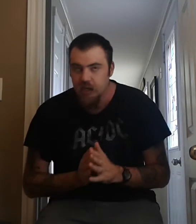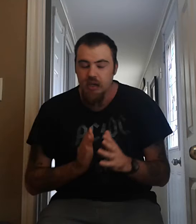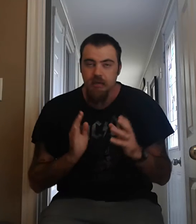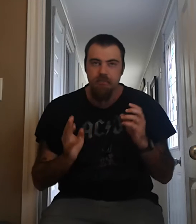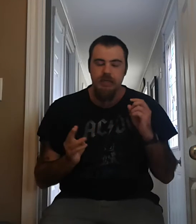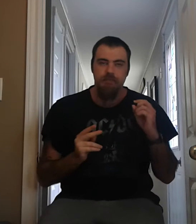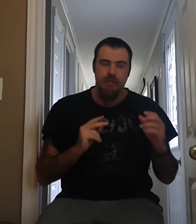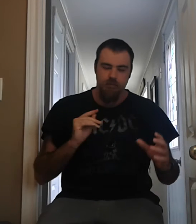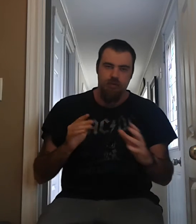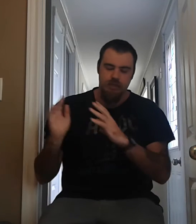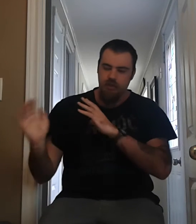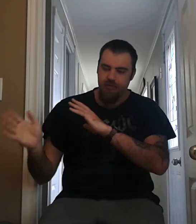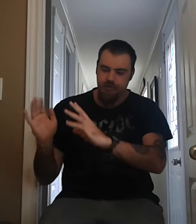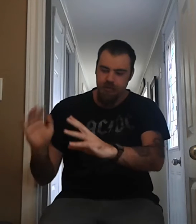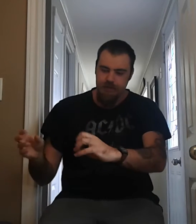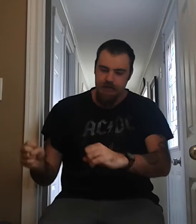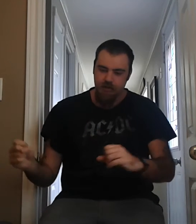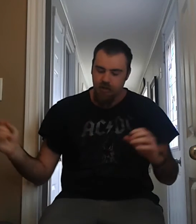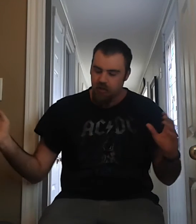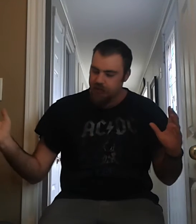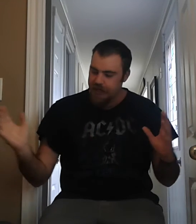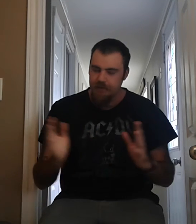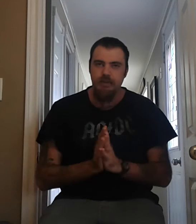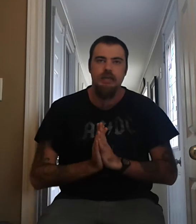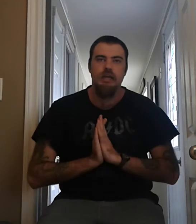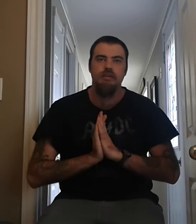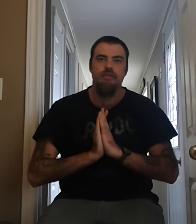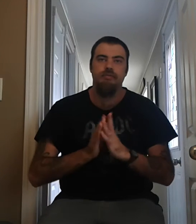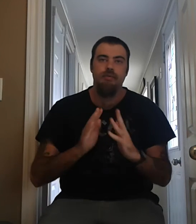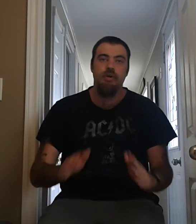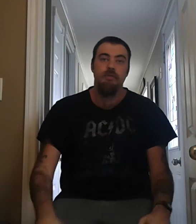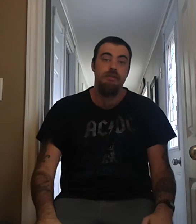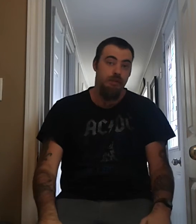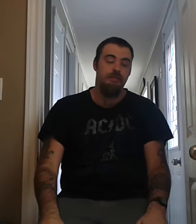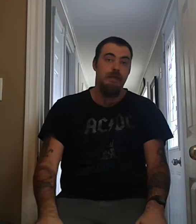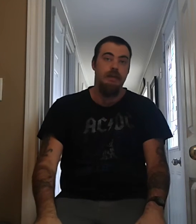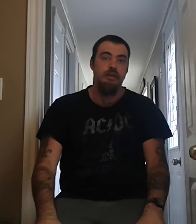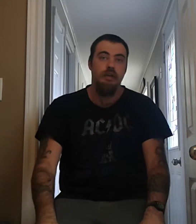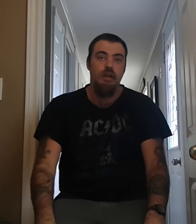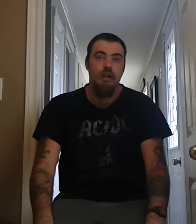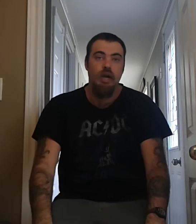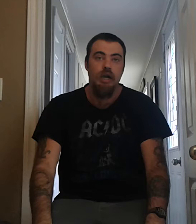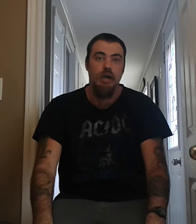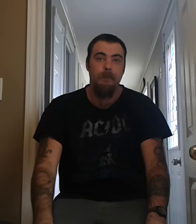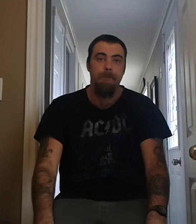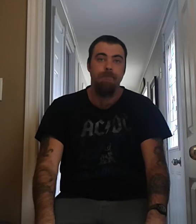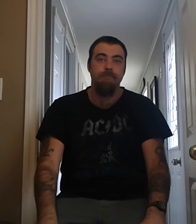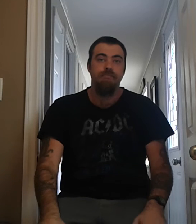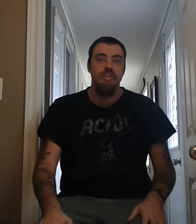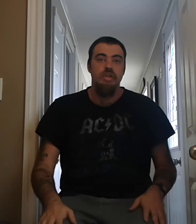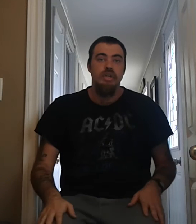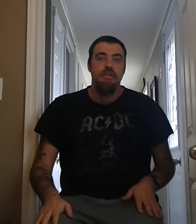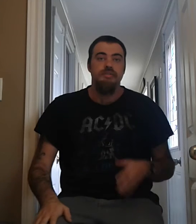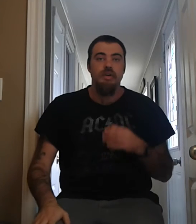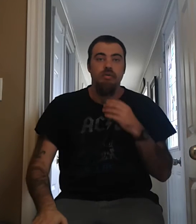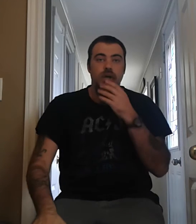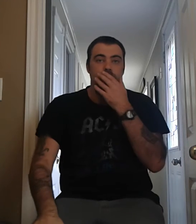people that were in those three bands all came together to form this band. Um, so, um,